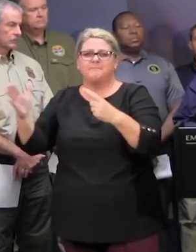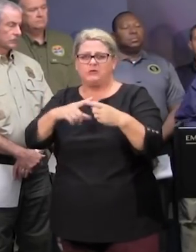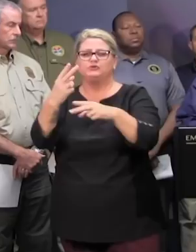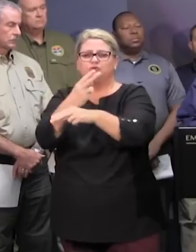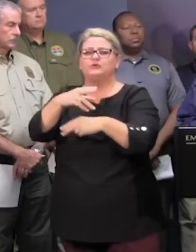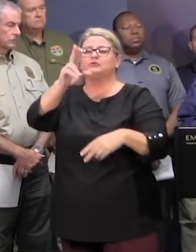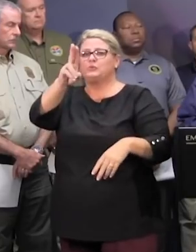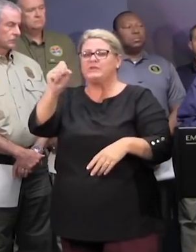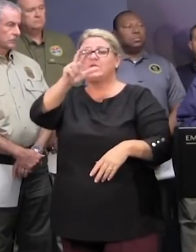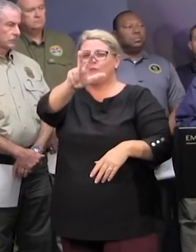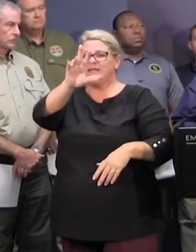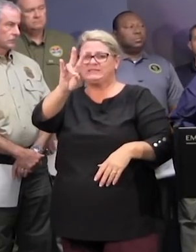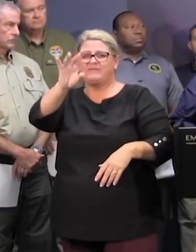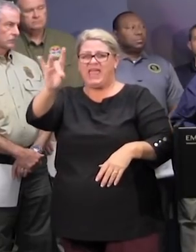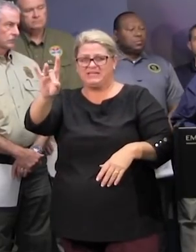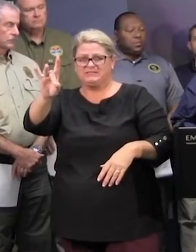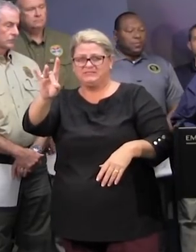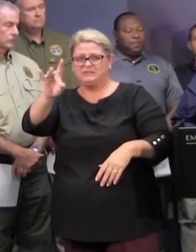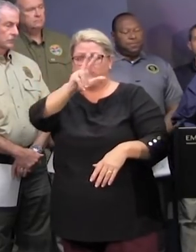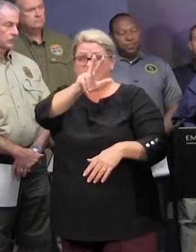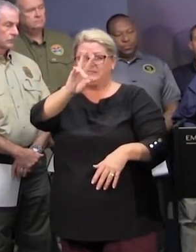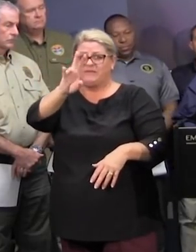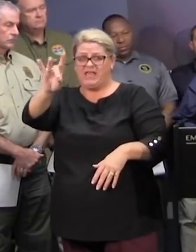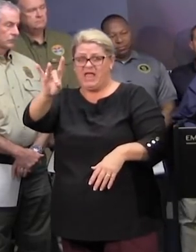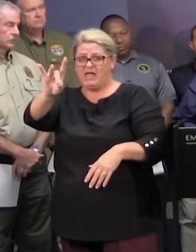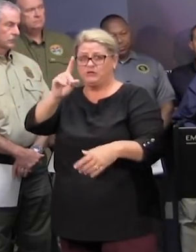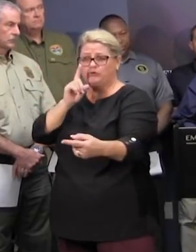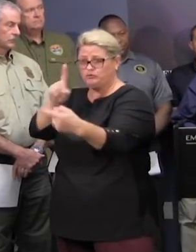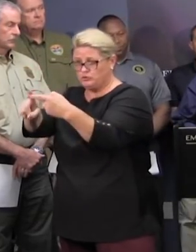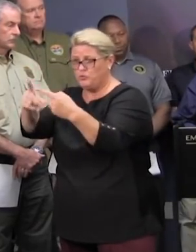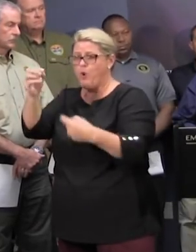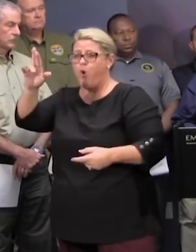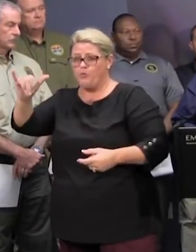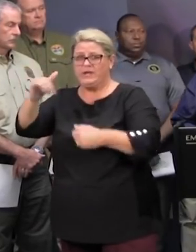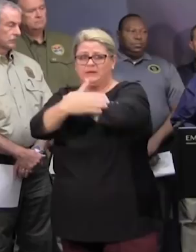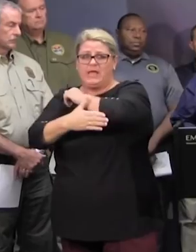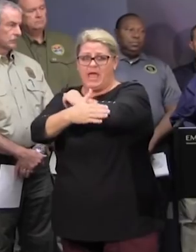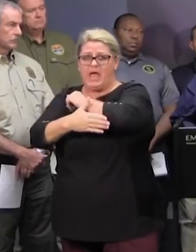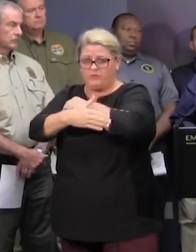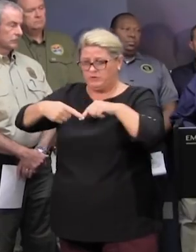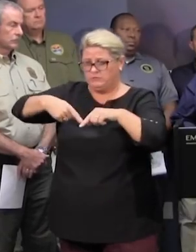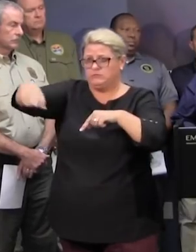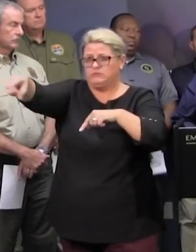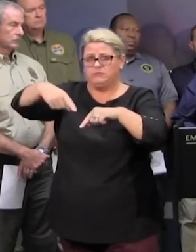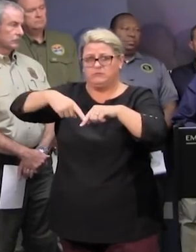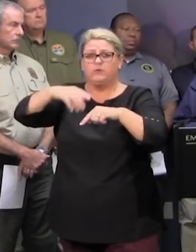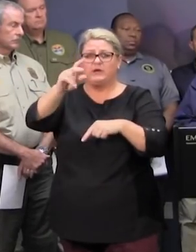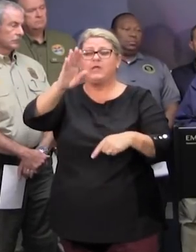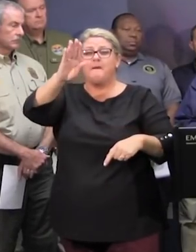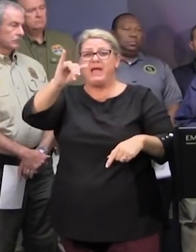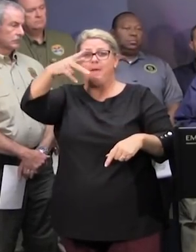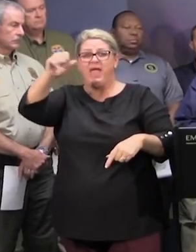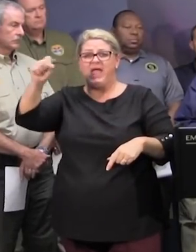378 into the ori county area and us 501 bypass